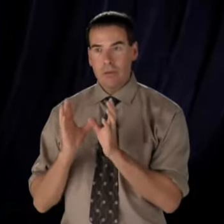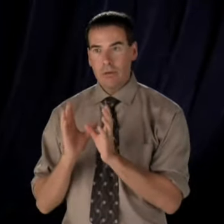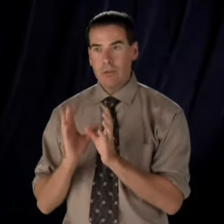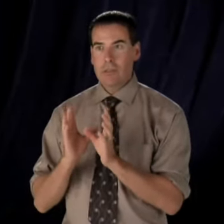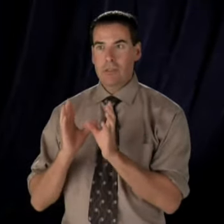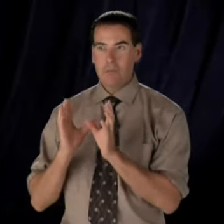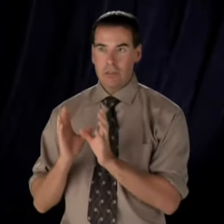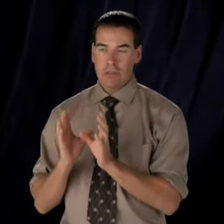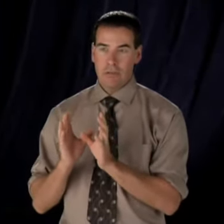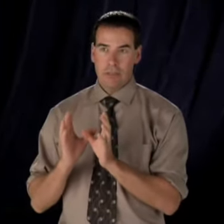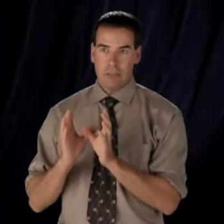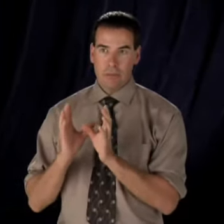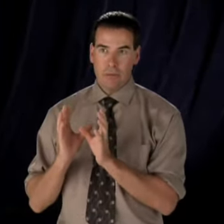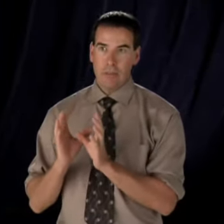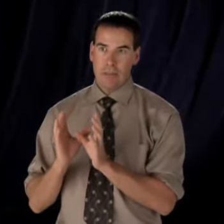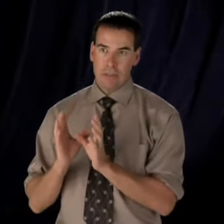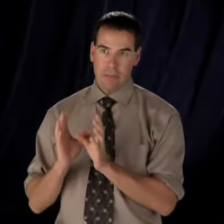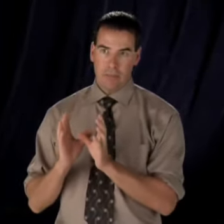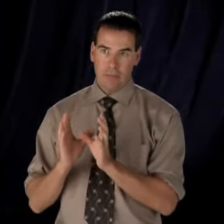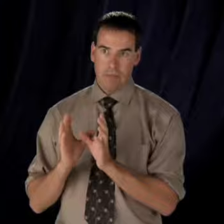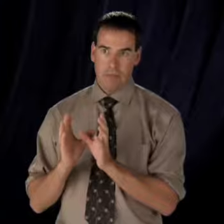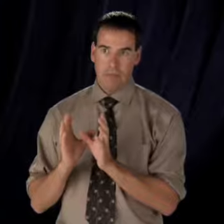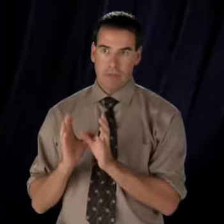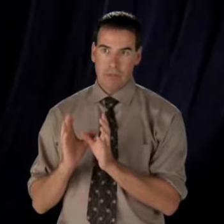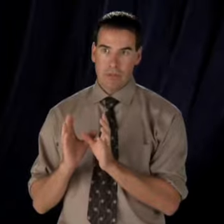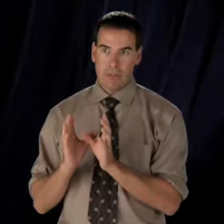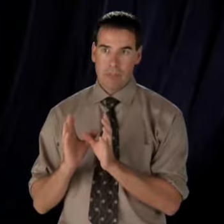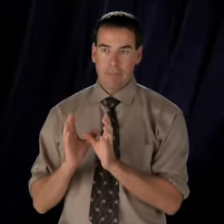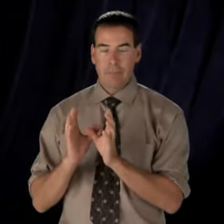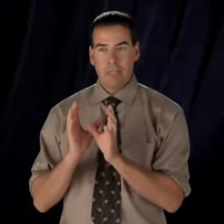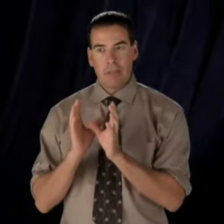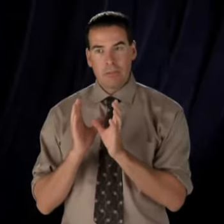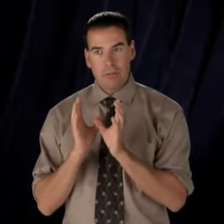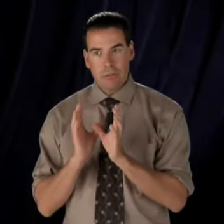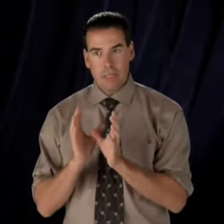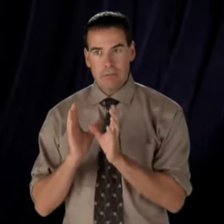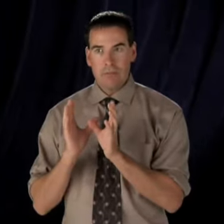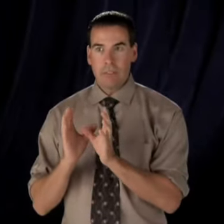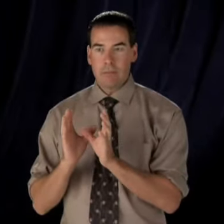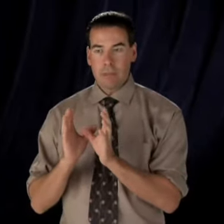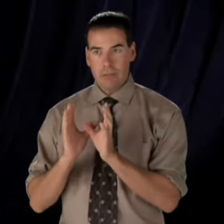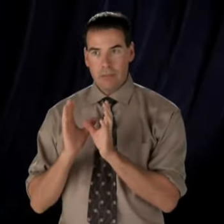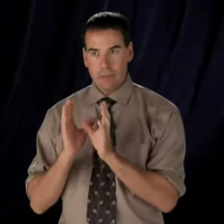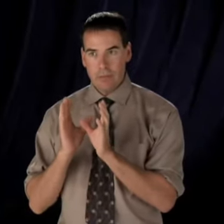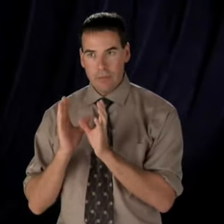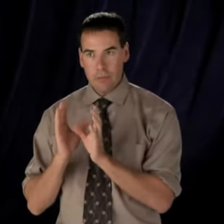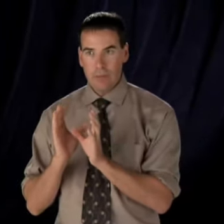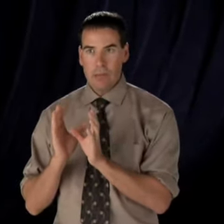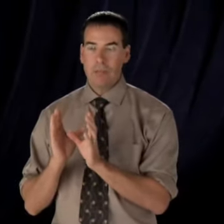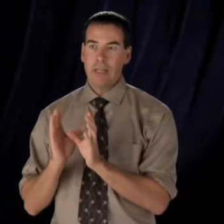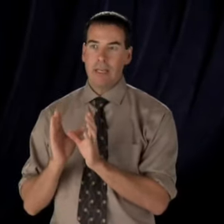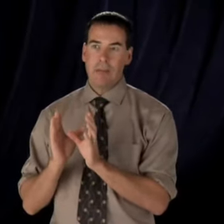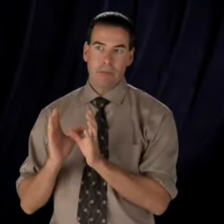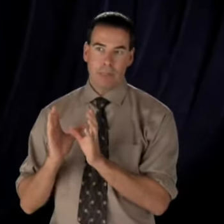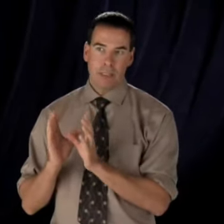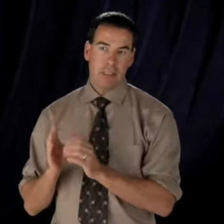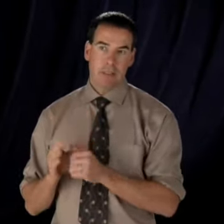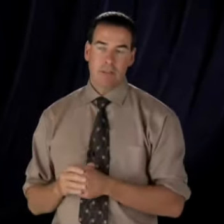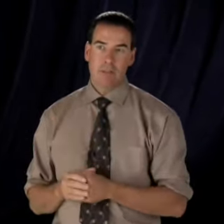also ensure that in all areas of the Federal Civil Service, those rights and freedoms that the courts have told us we have are being adhered to.